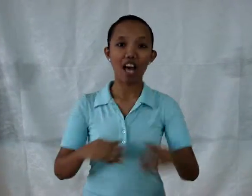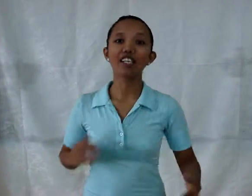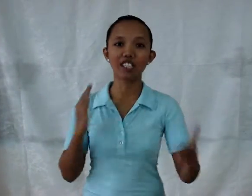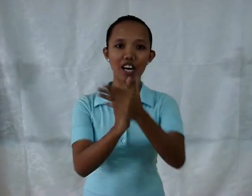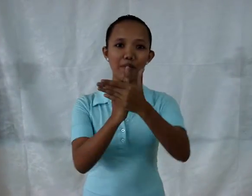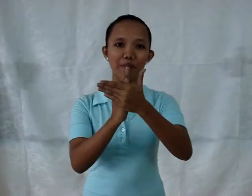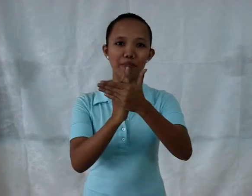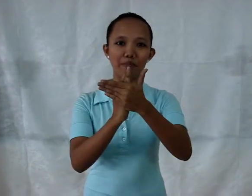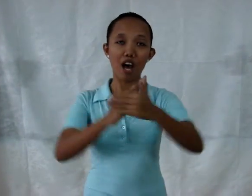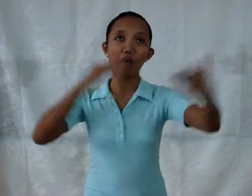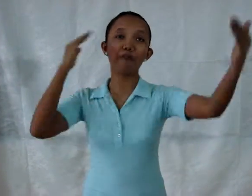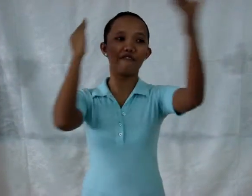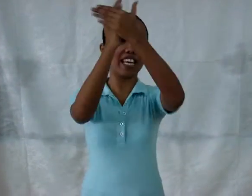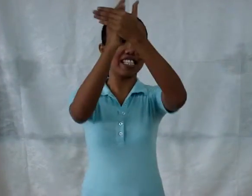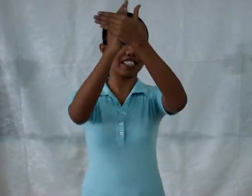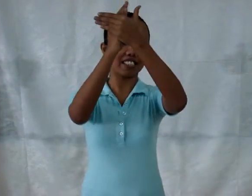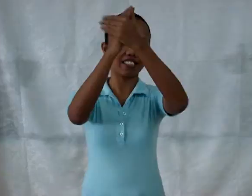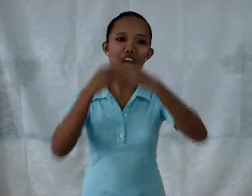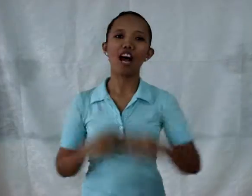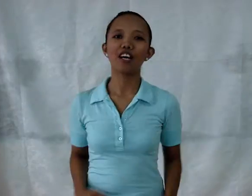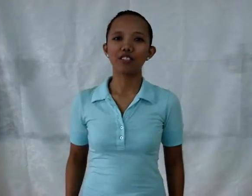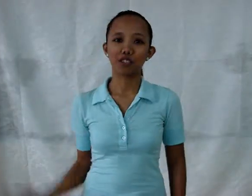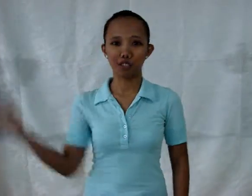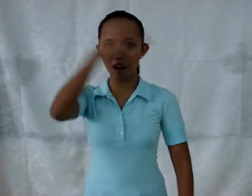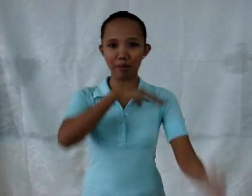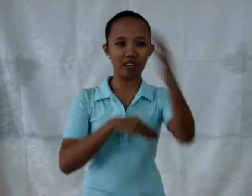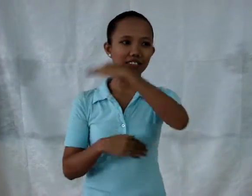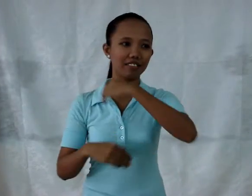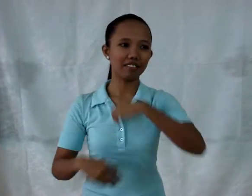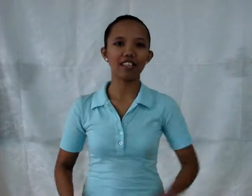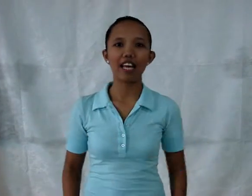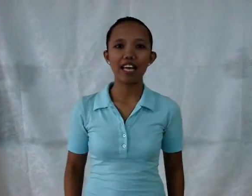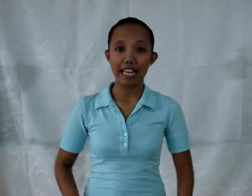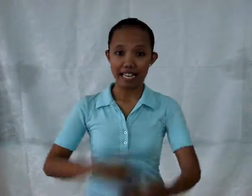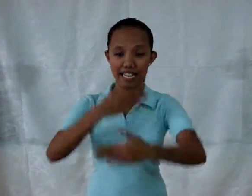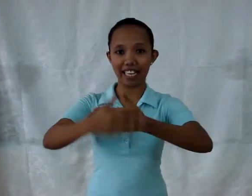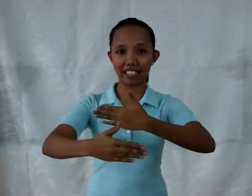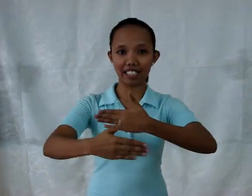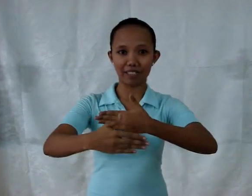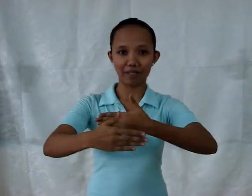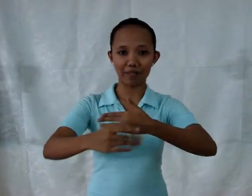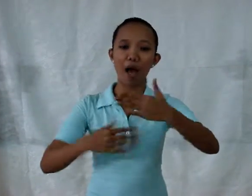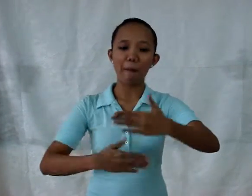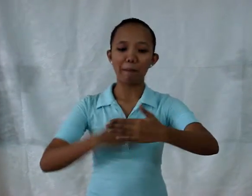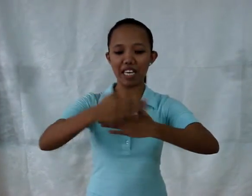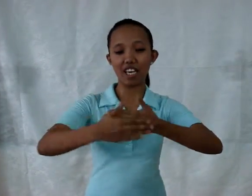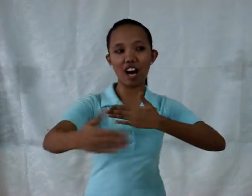Stop. Prevent. Trouble. Next. Beyond.